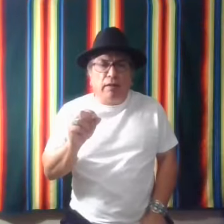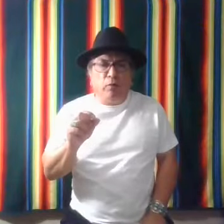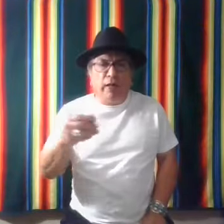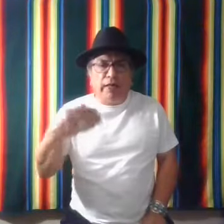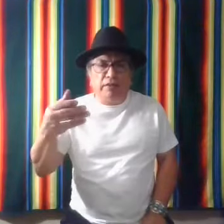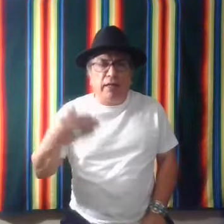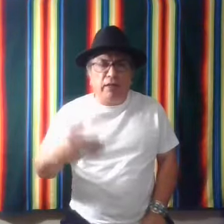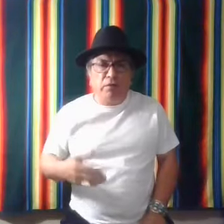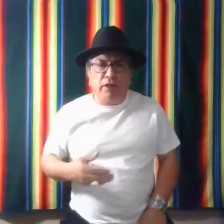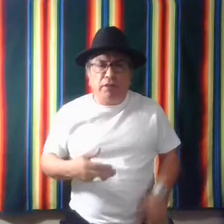of what I can say in Osage.